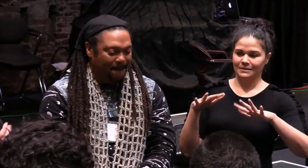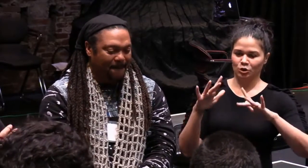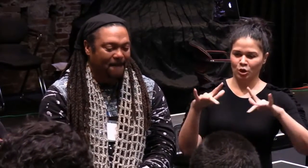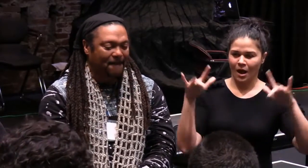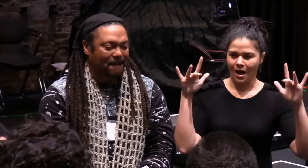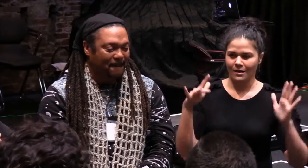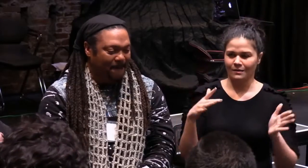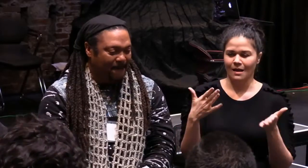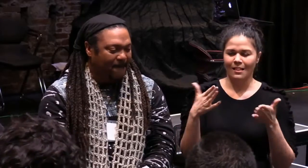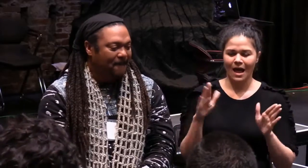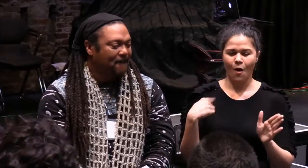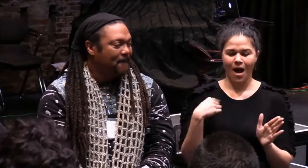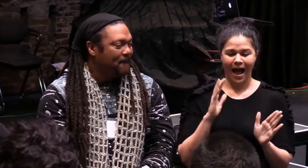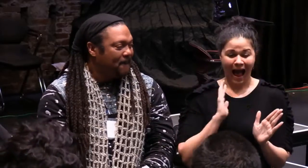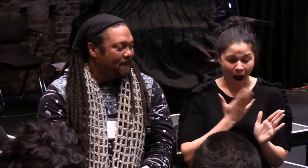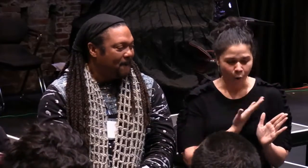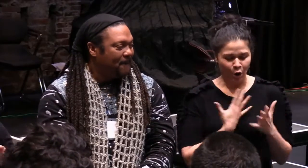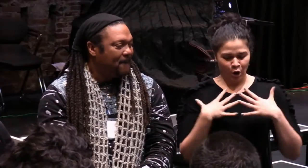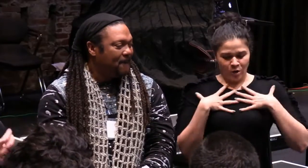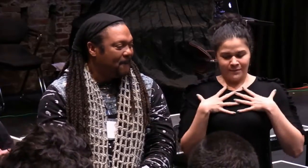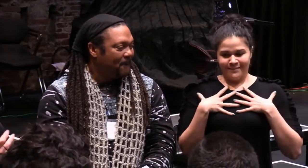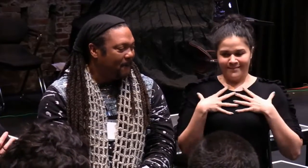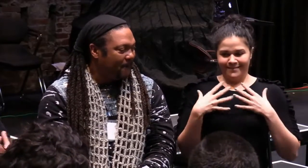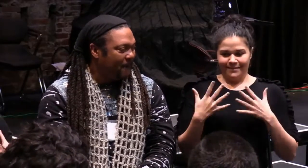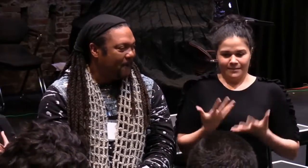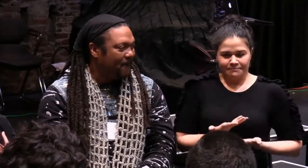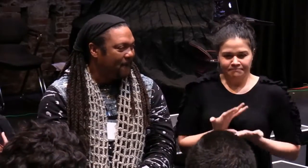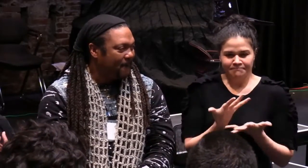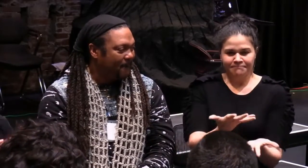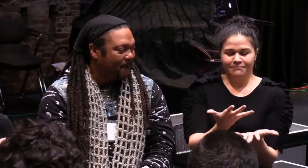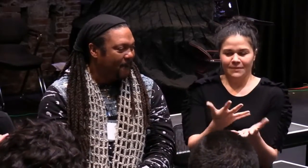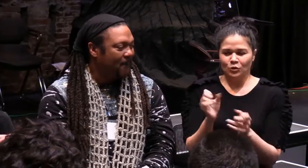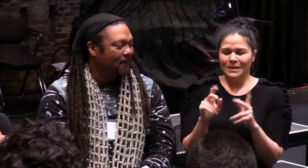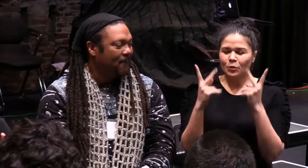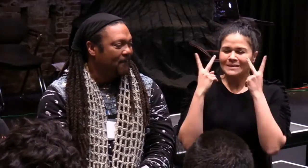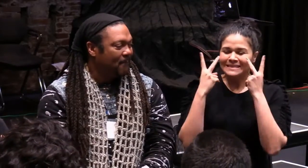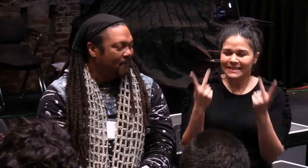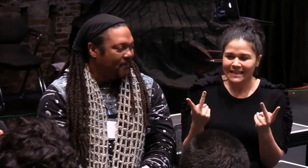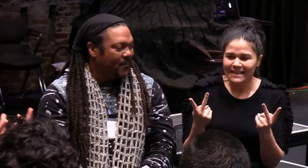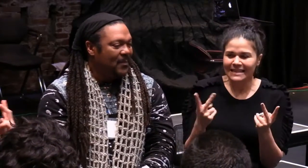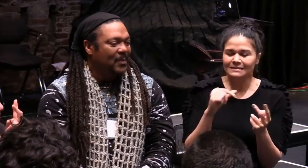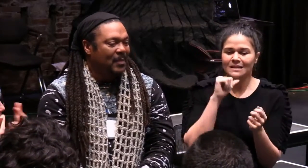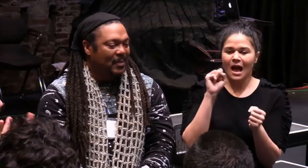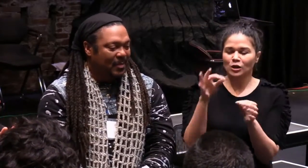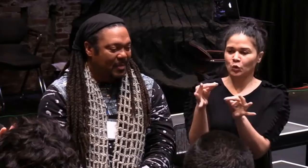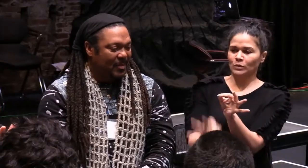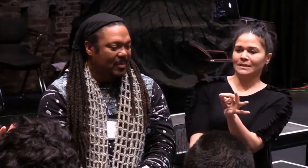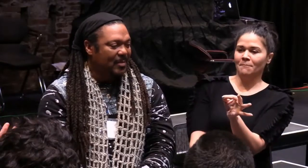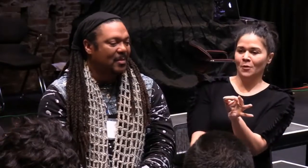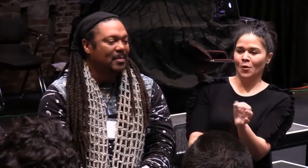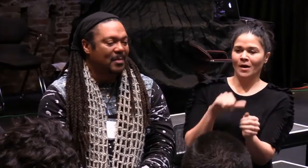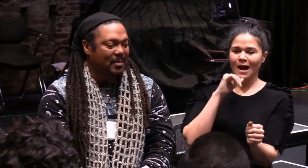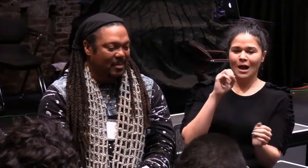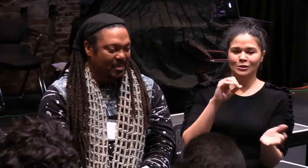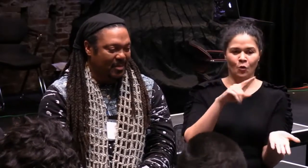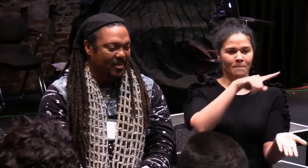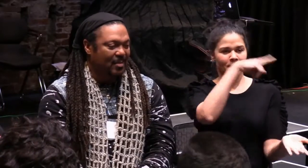to have our voices illuminated. Our heart illuminated. We put ourselves out there to be seen, not to be token.